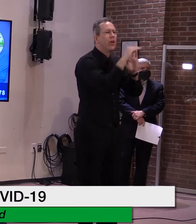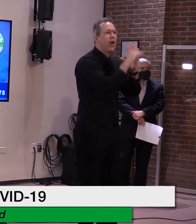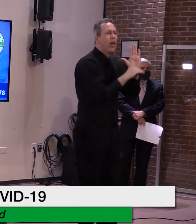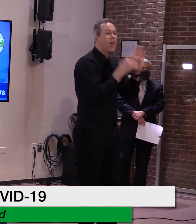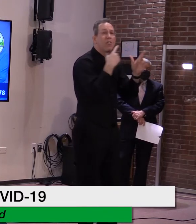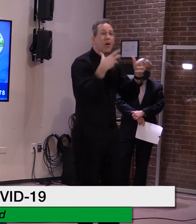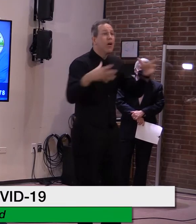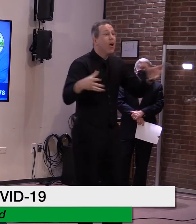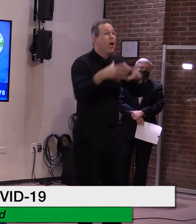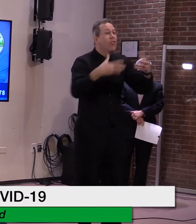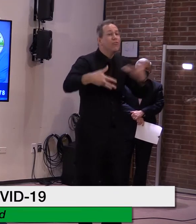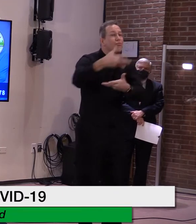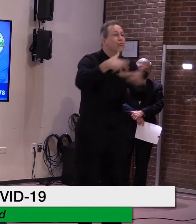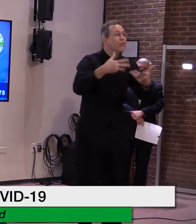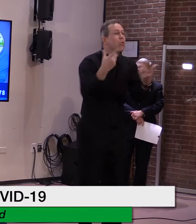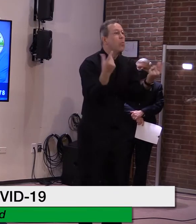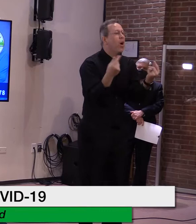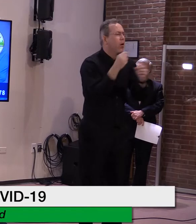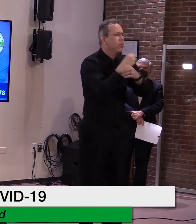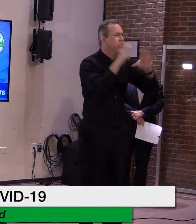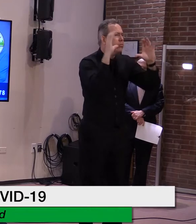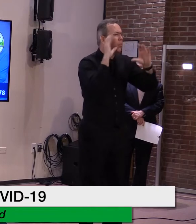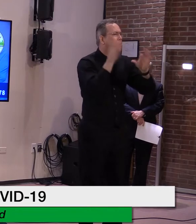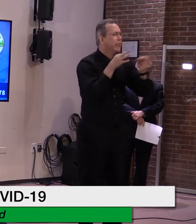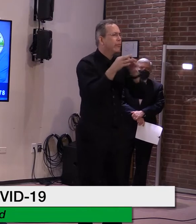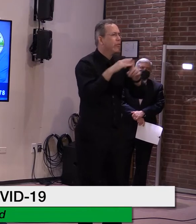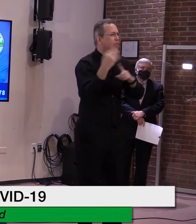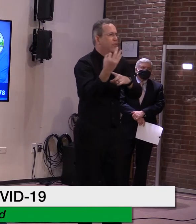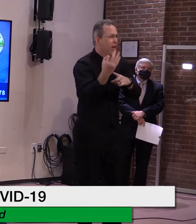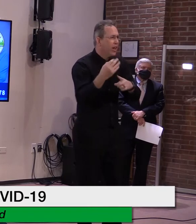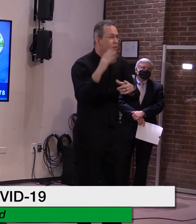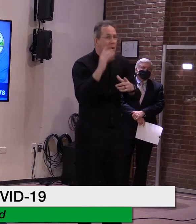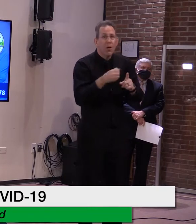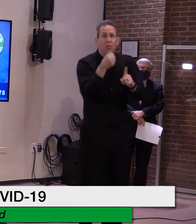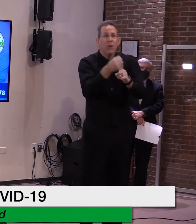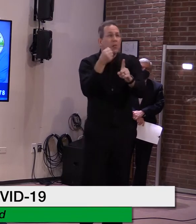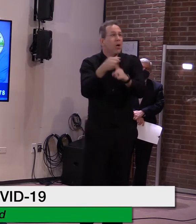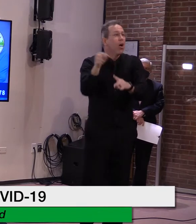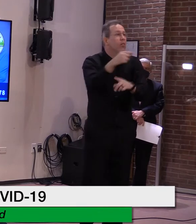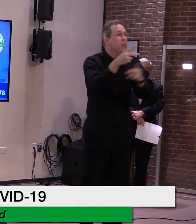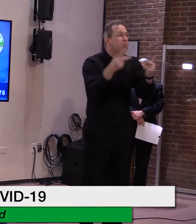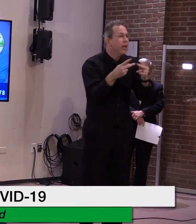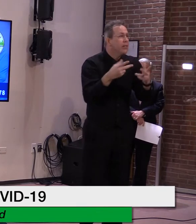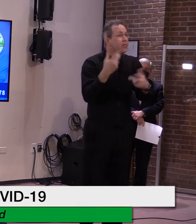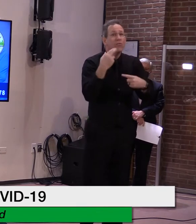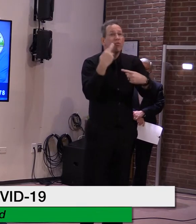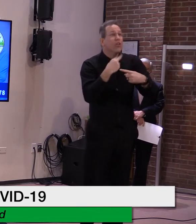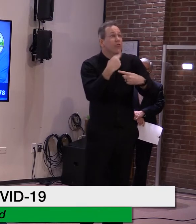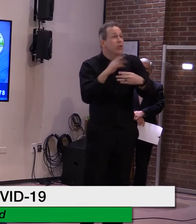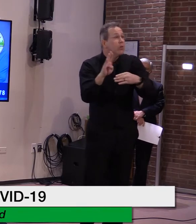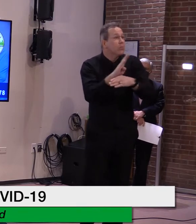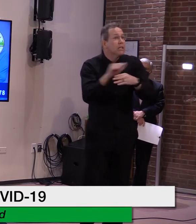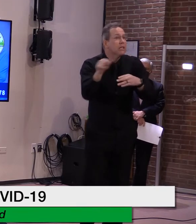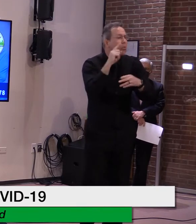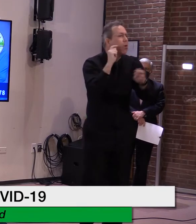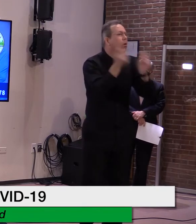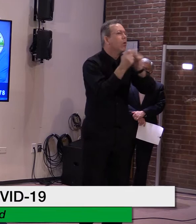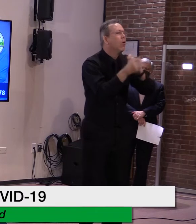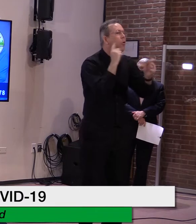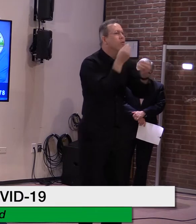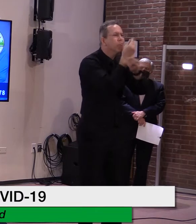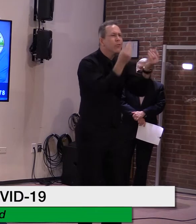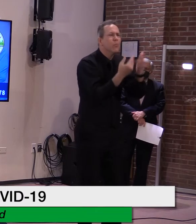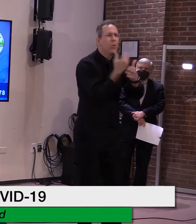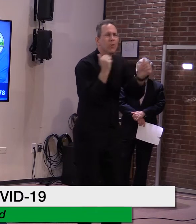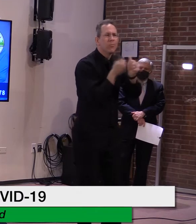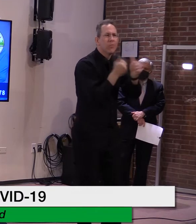an impact on other areas like restaurants too. So stay tuned. I know everyone is anxious to